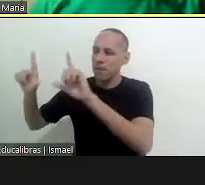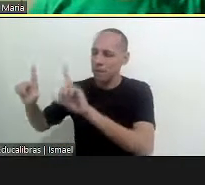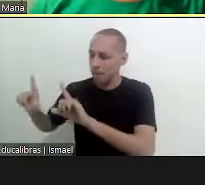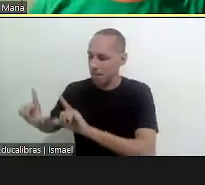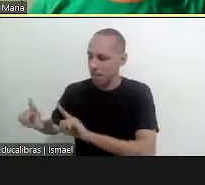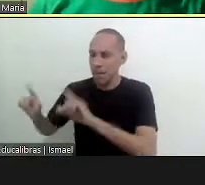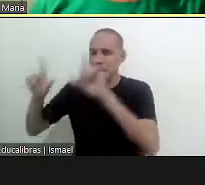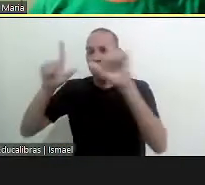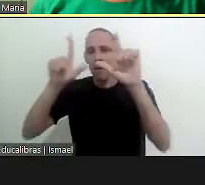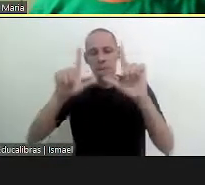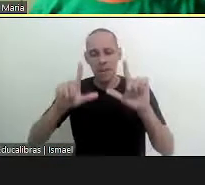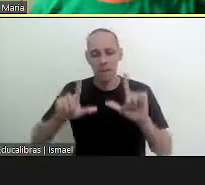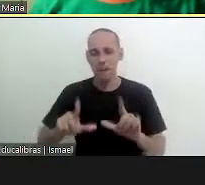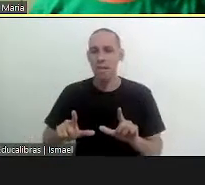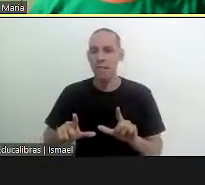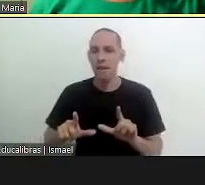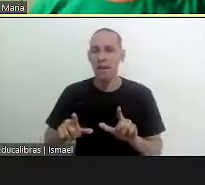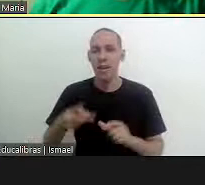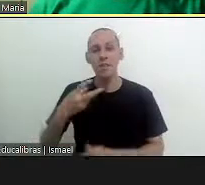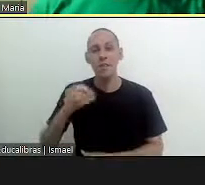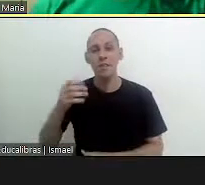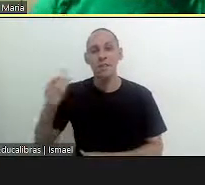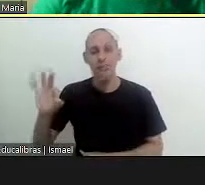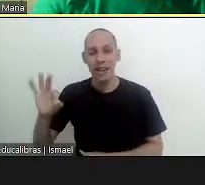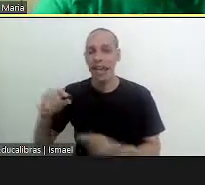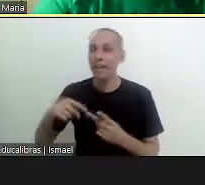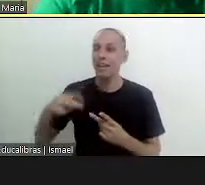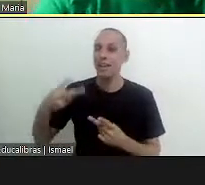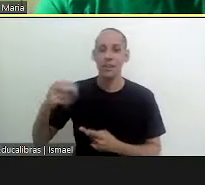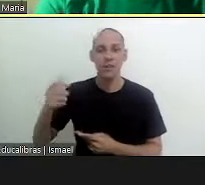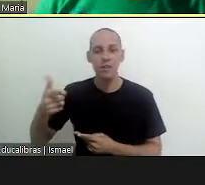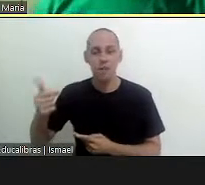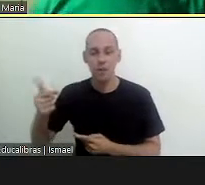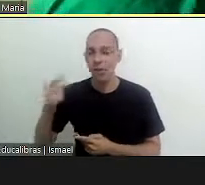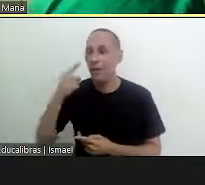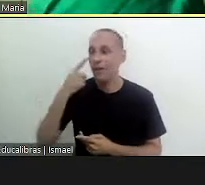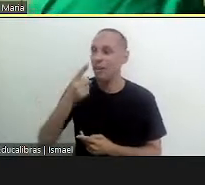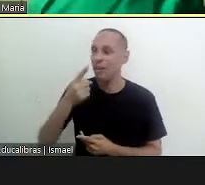if we look at the photos which think about 2012